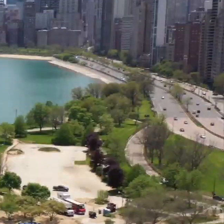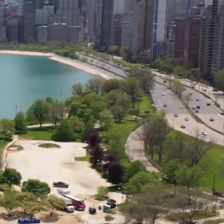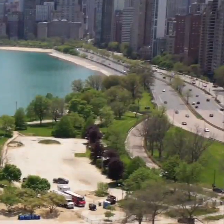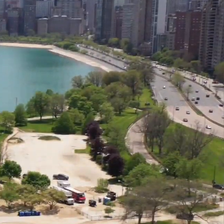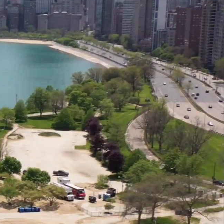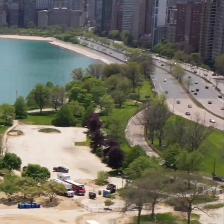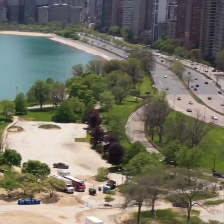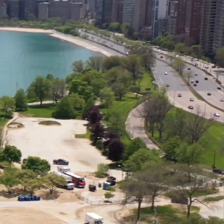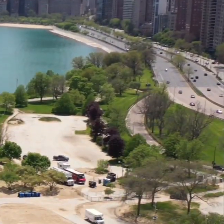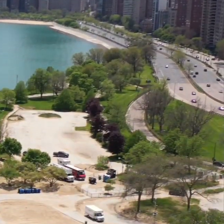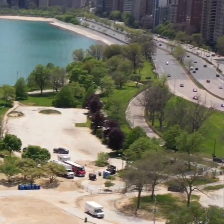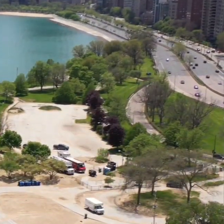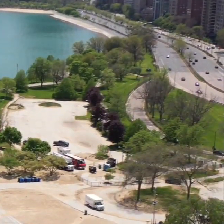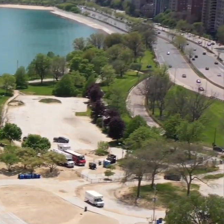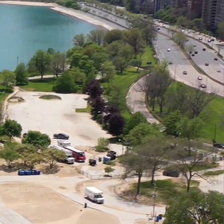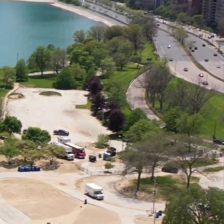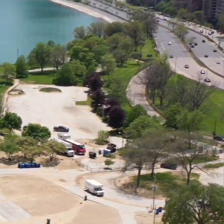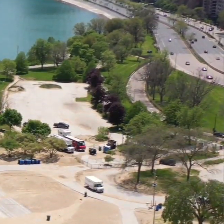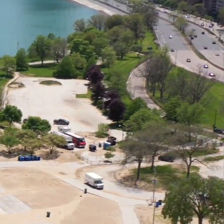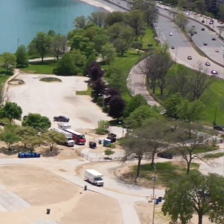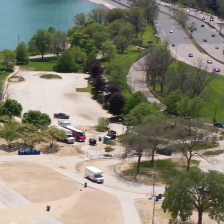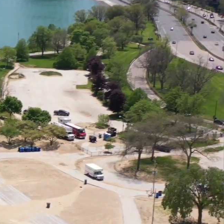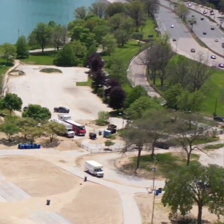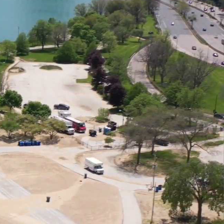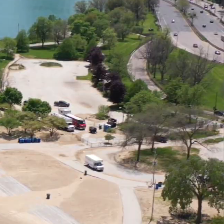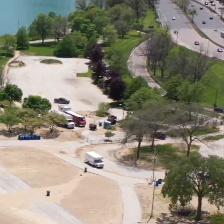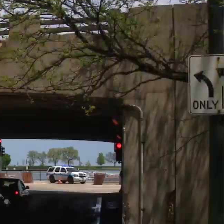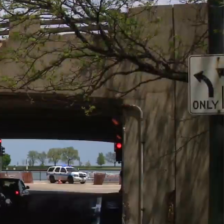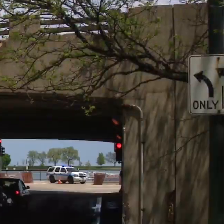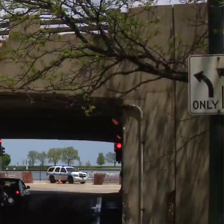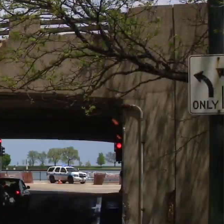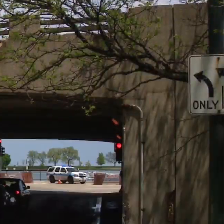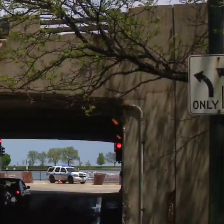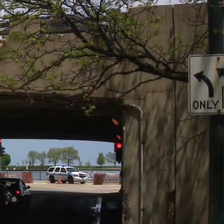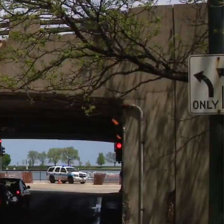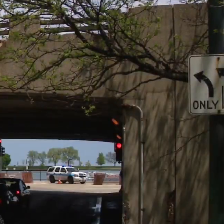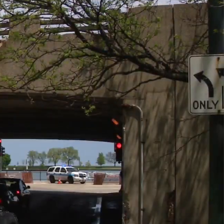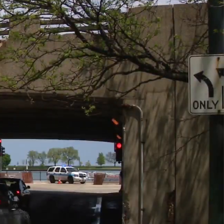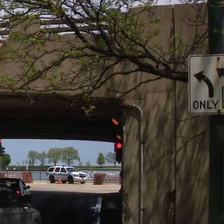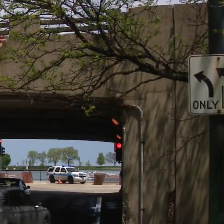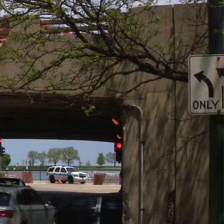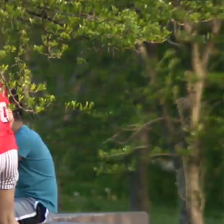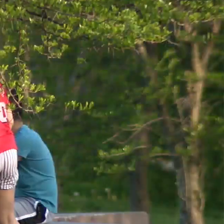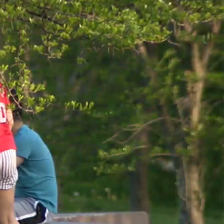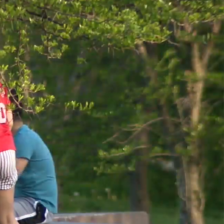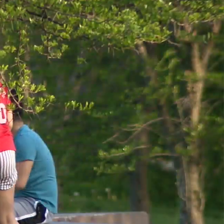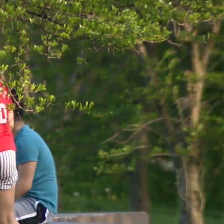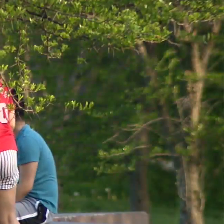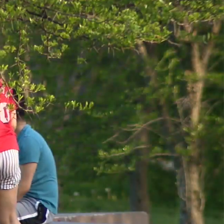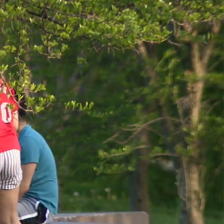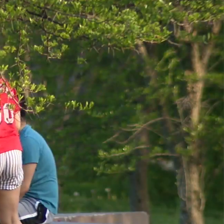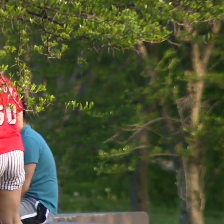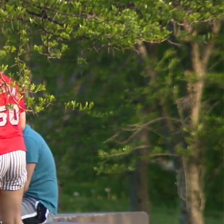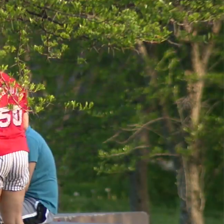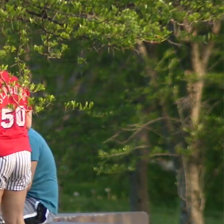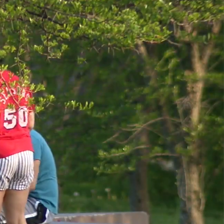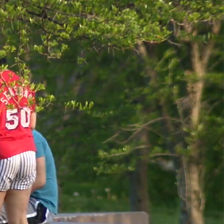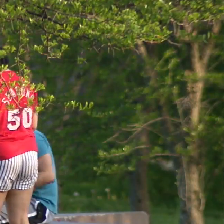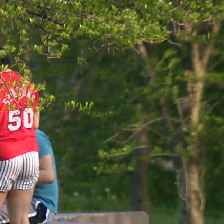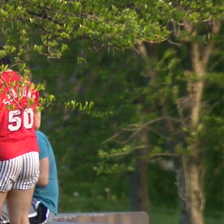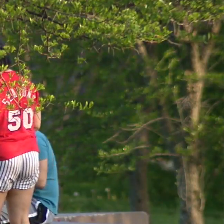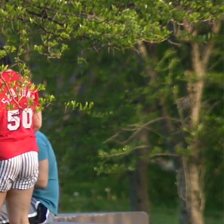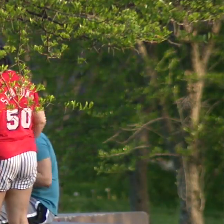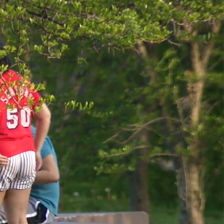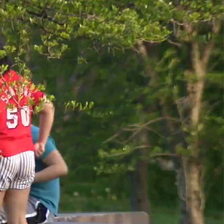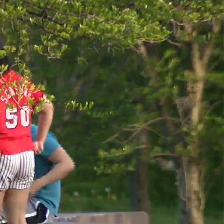gyms, and yes, our lakefront and beaches. But we'll have to wait to see how these initial first steps